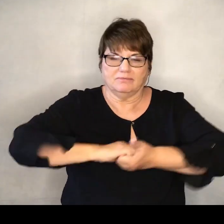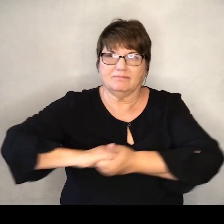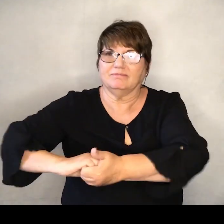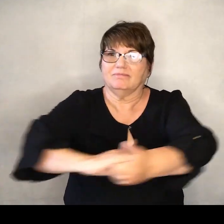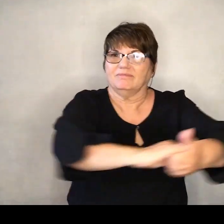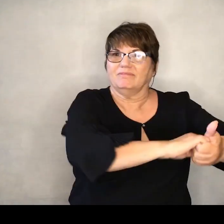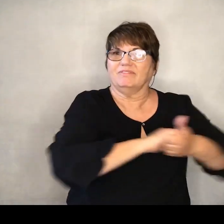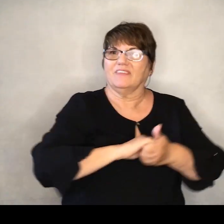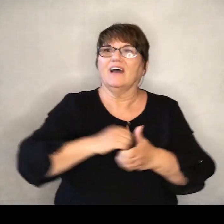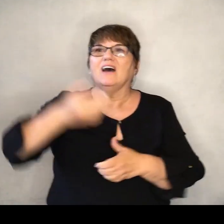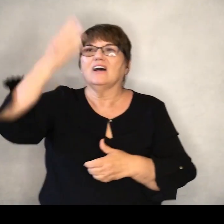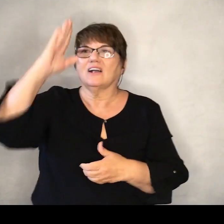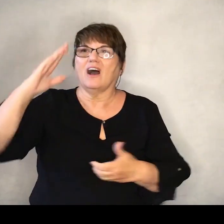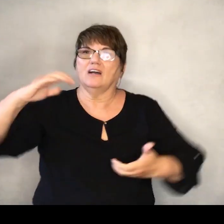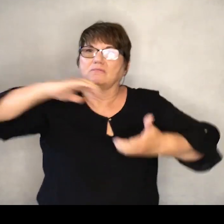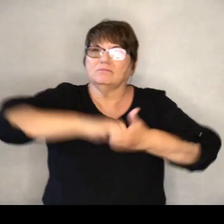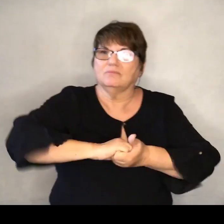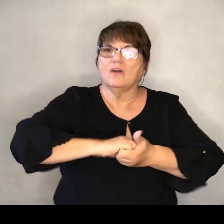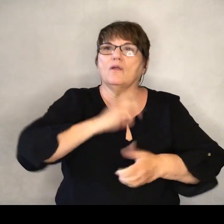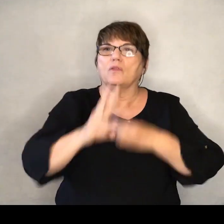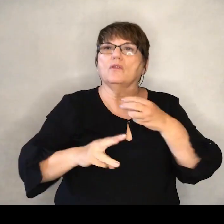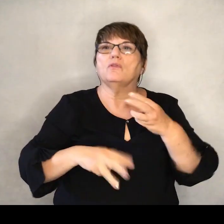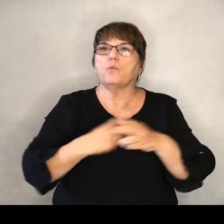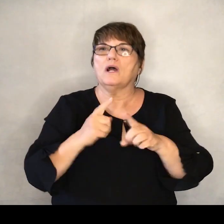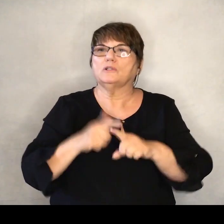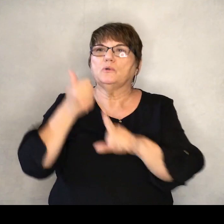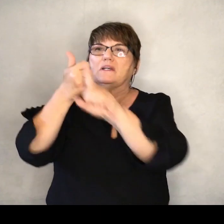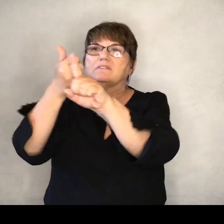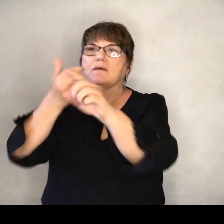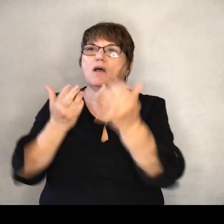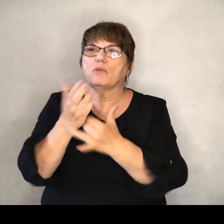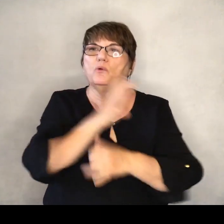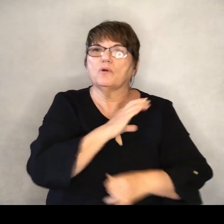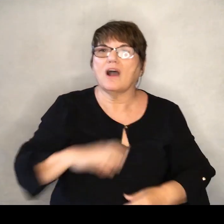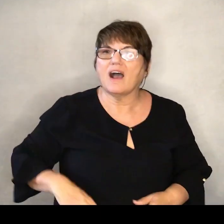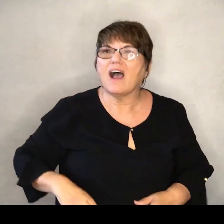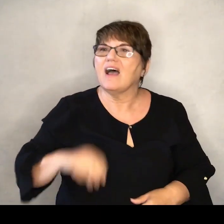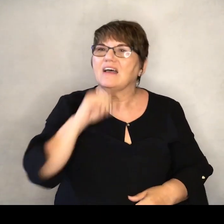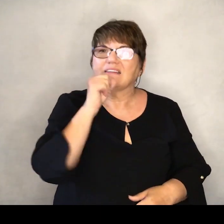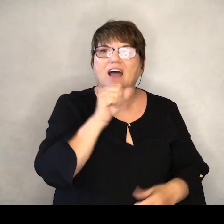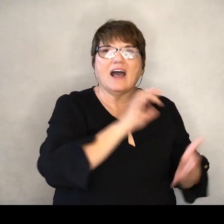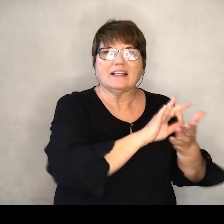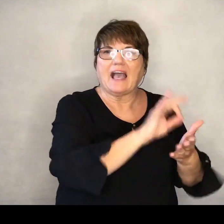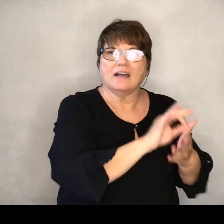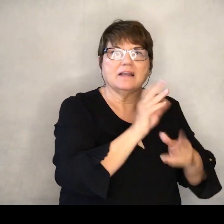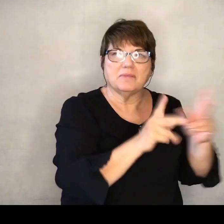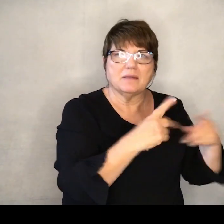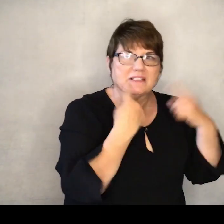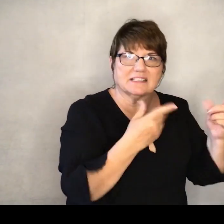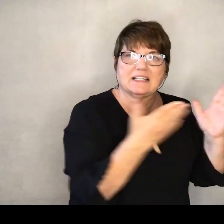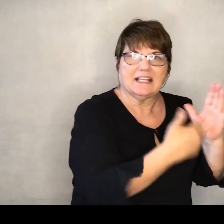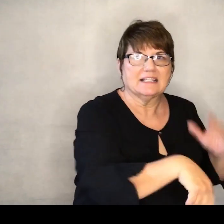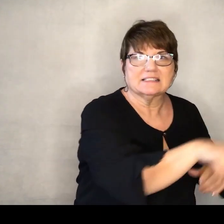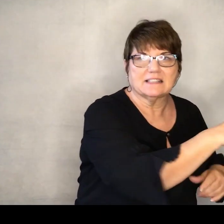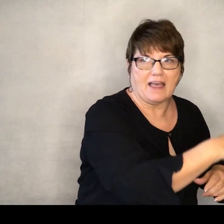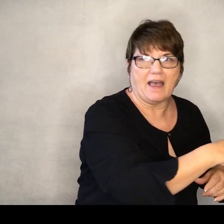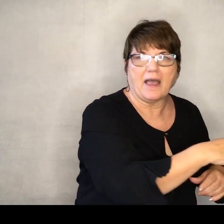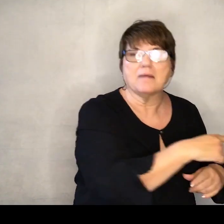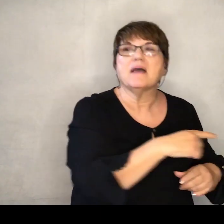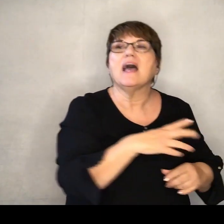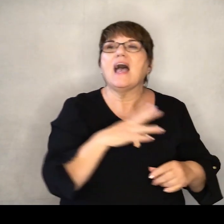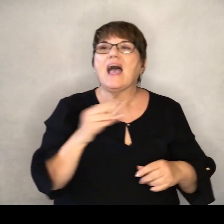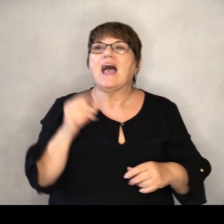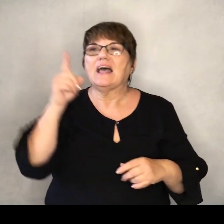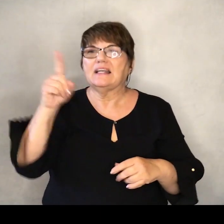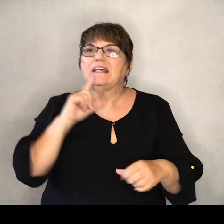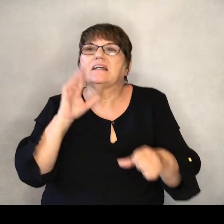That God was reconciling the world to himself in Christ. Not counting people's sins against them. And he